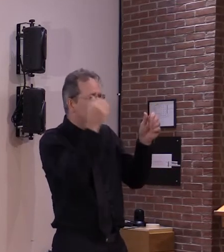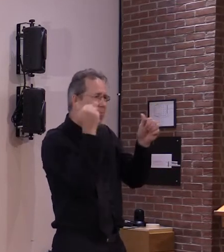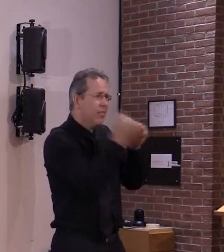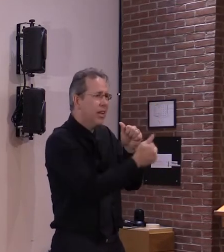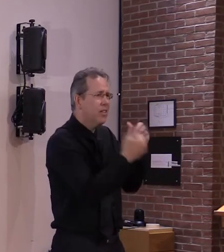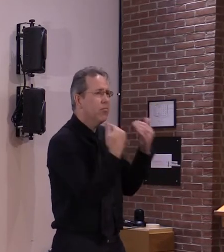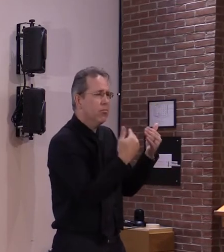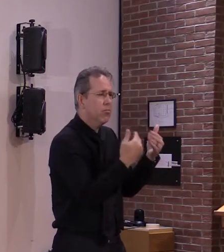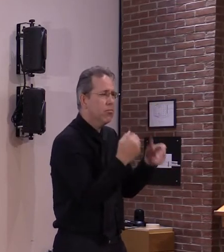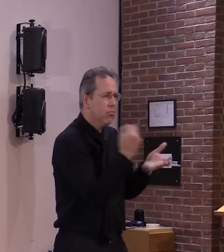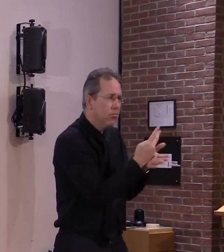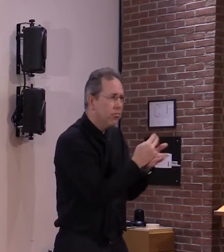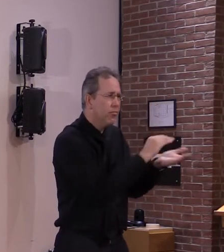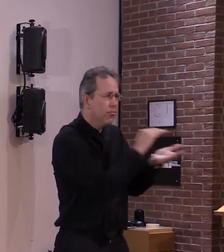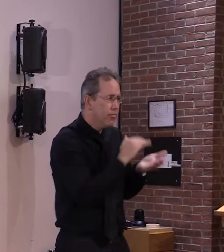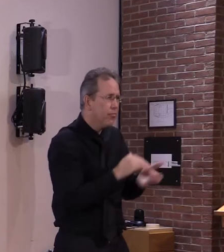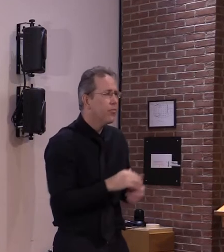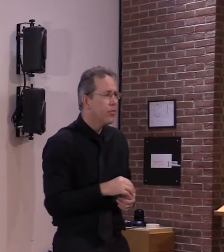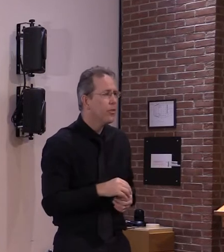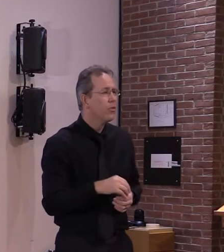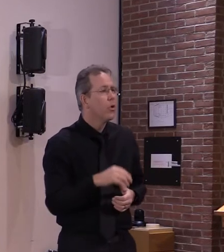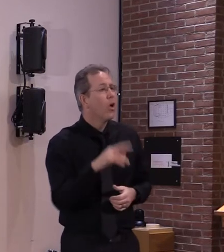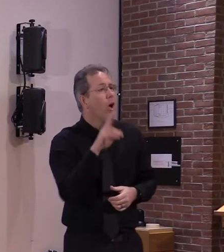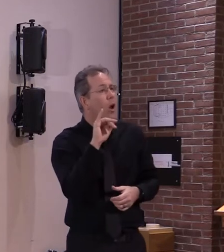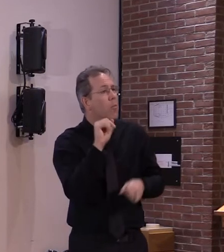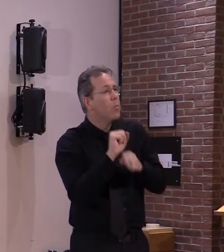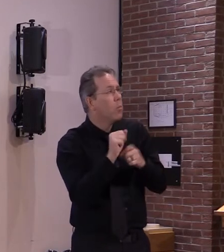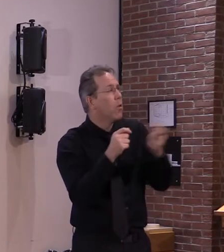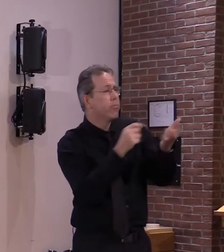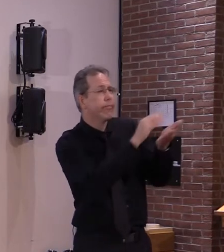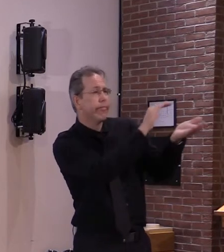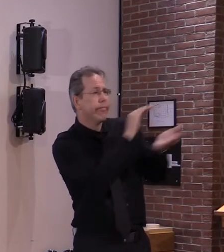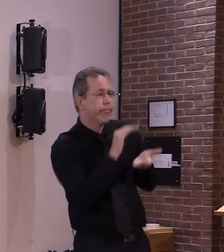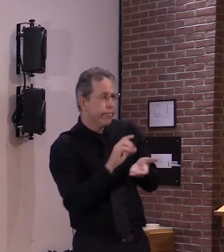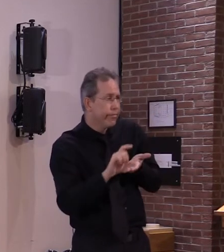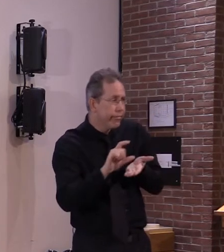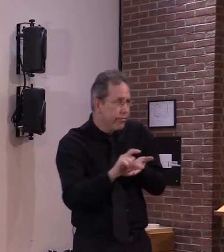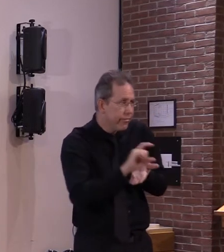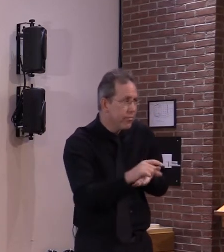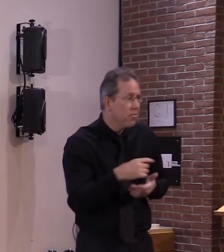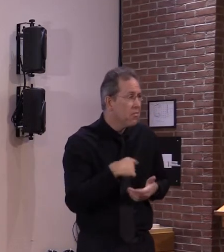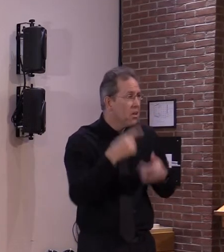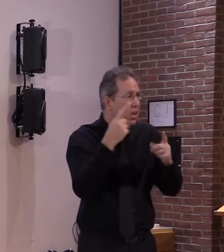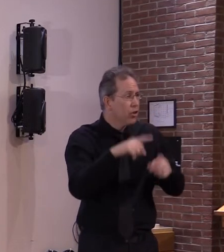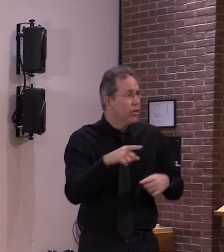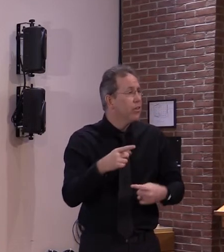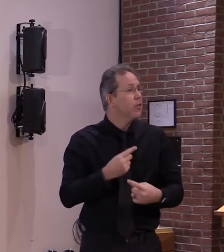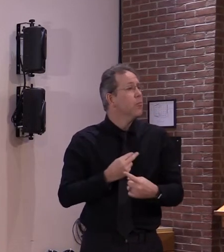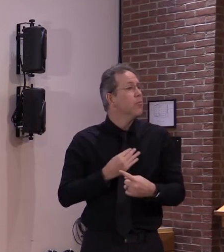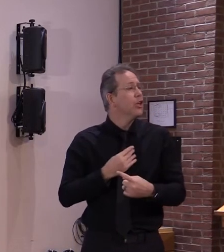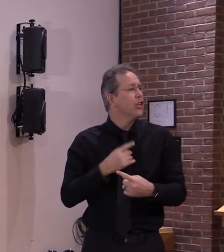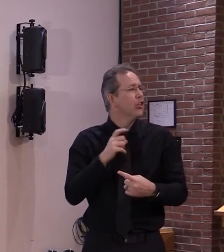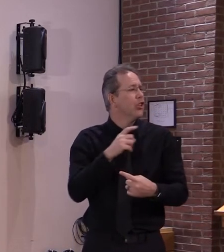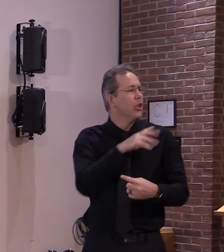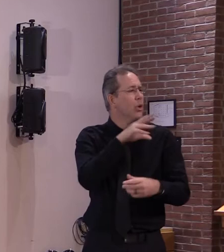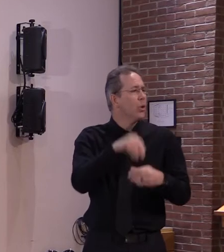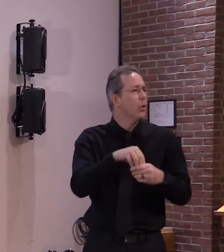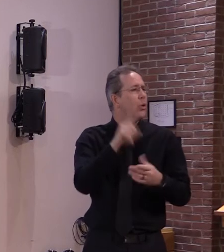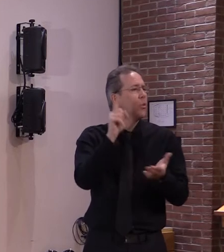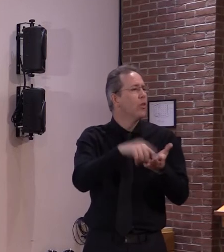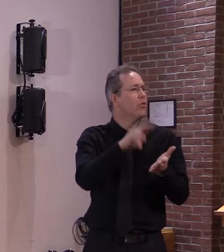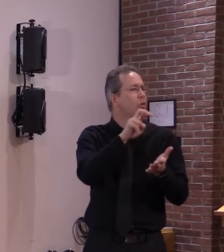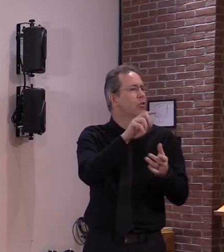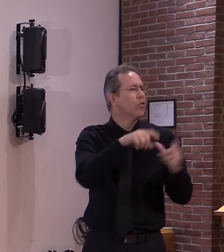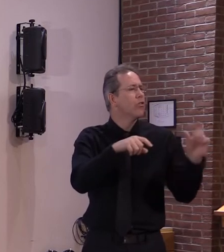direct payments is is important as well but from my perspective not as important today as the unemployment